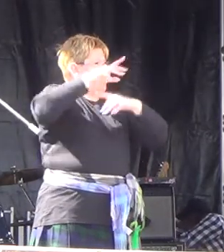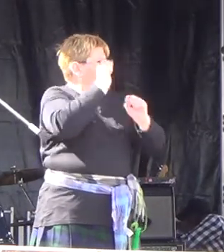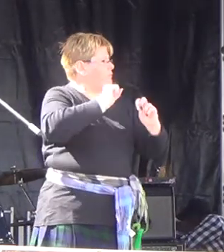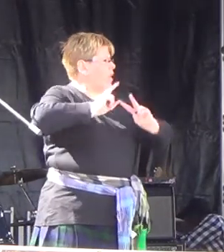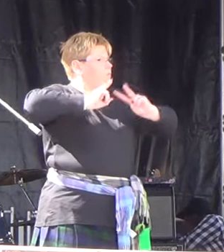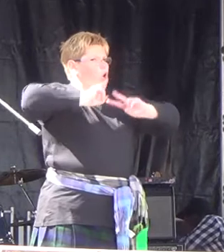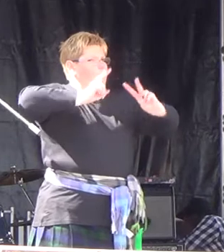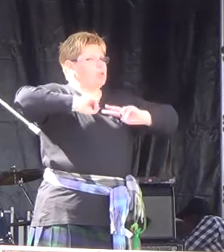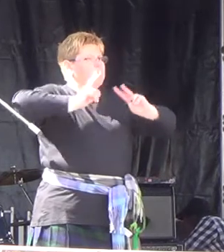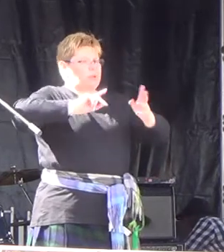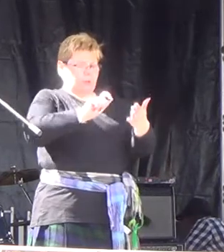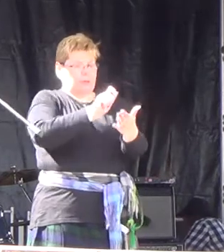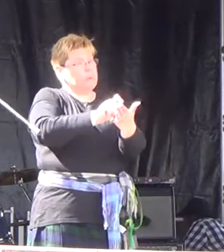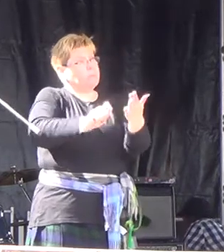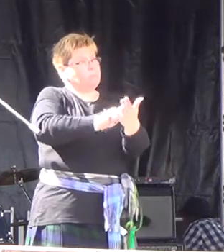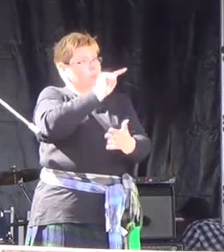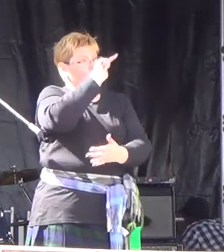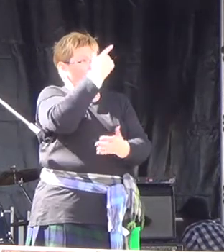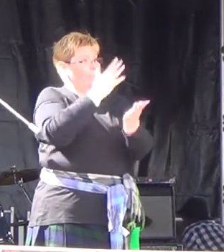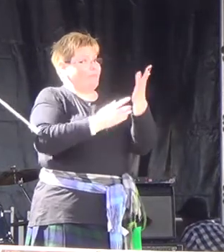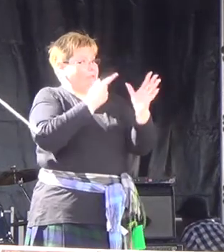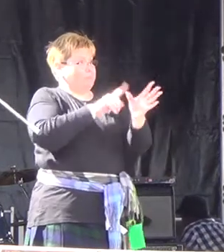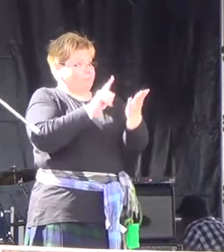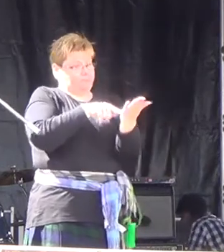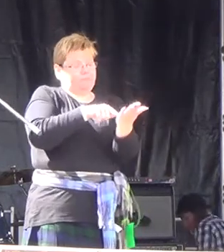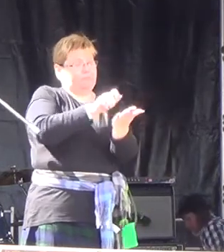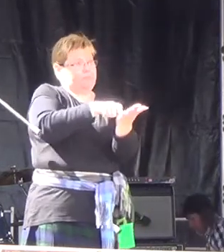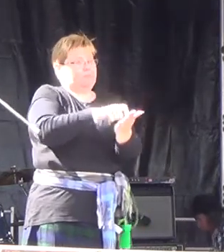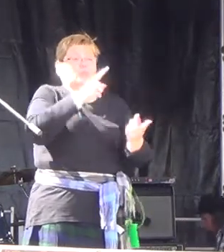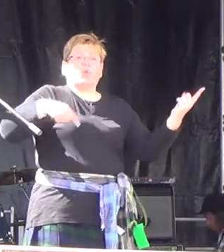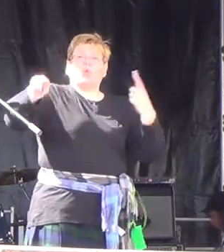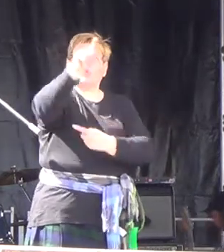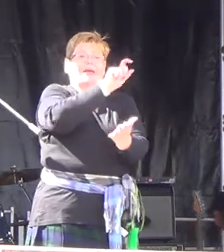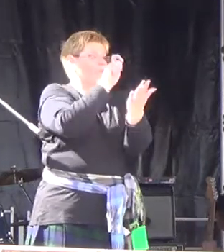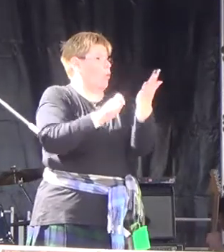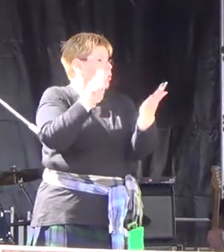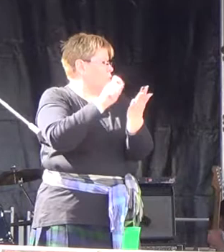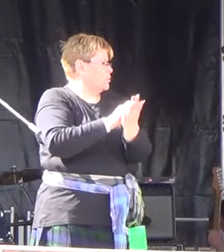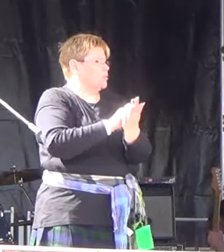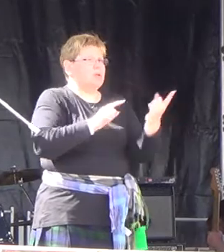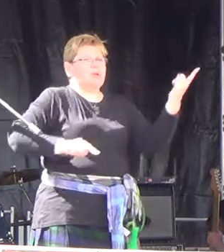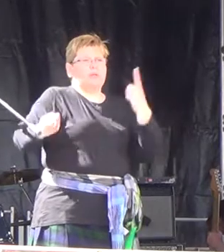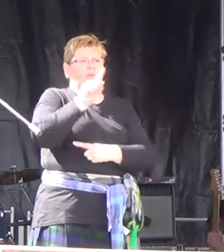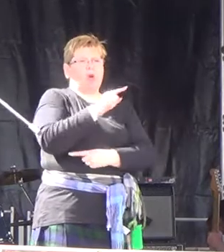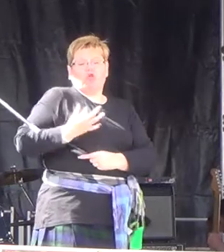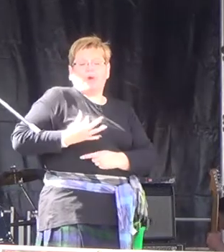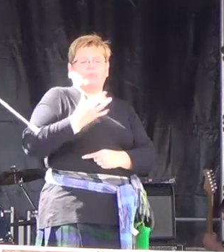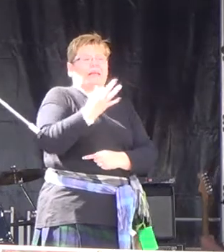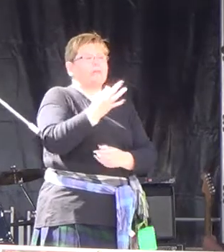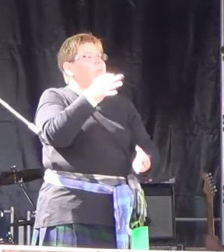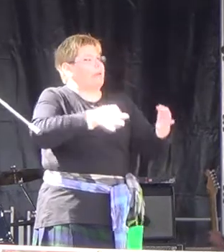cross on a bit of paper on the 7th of May, those people that we vote in are political representatives.